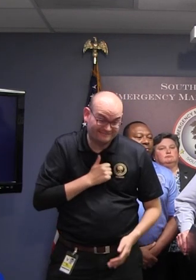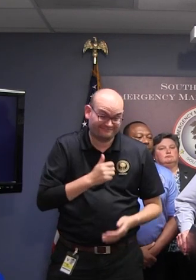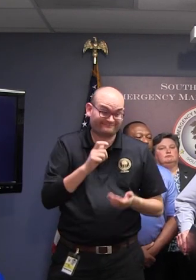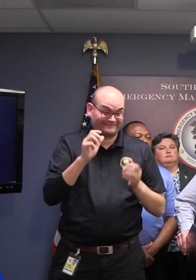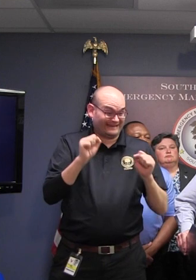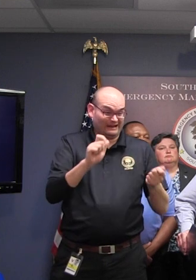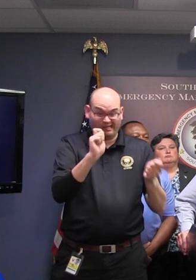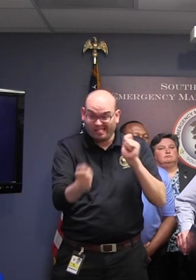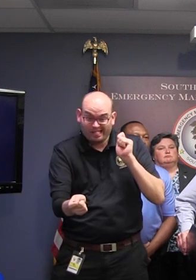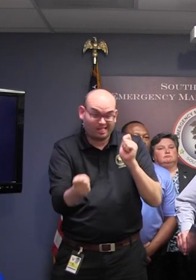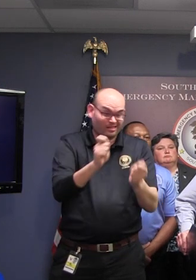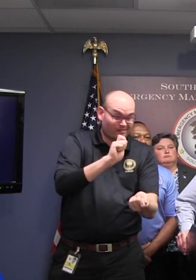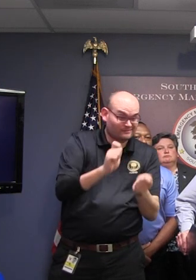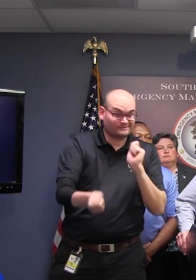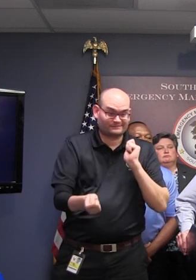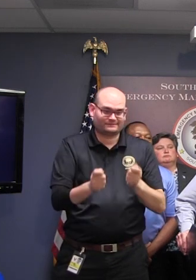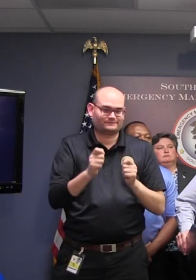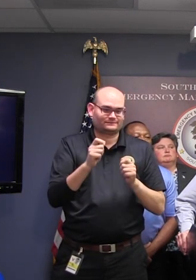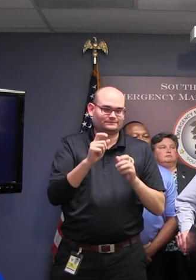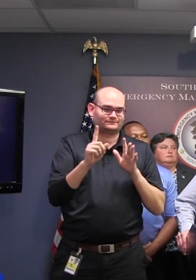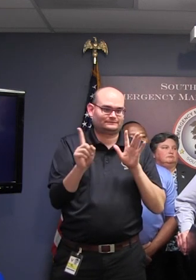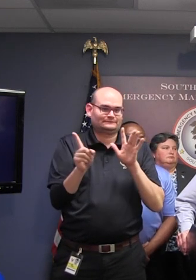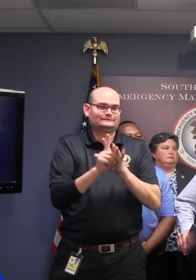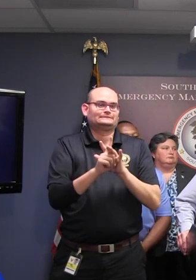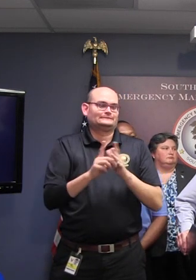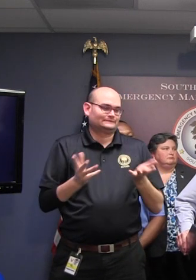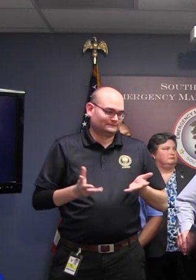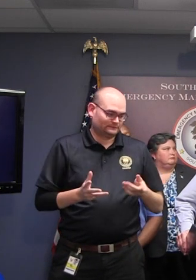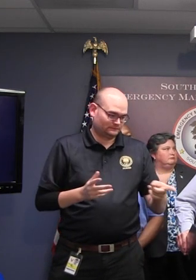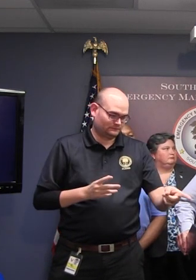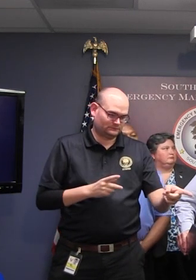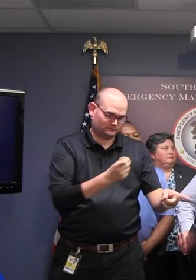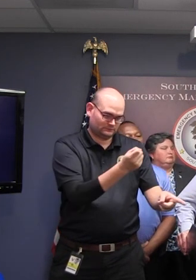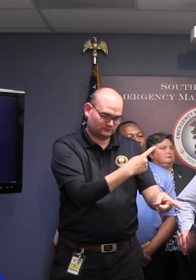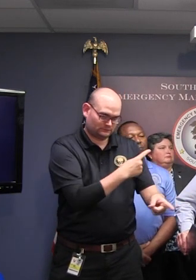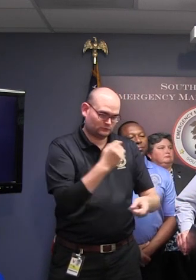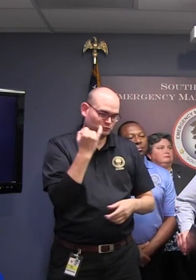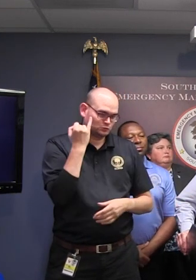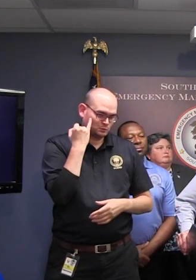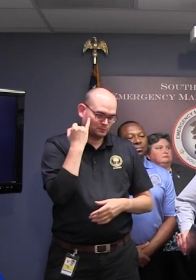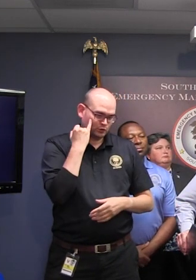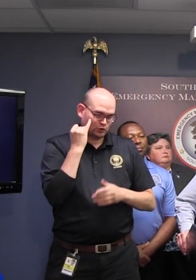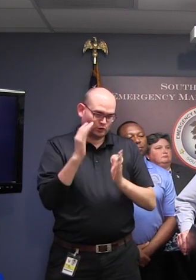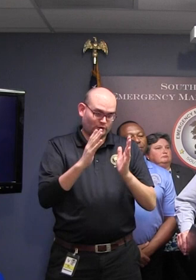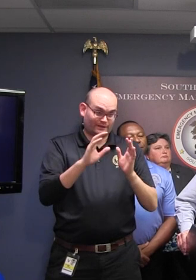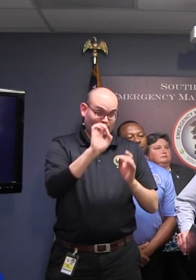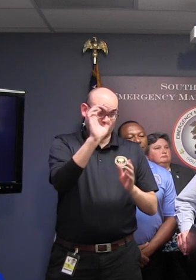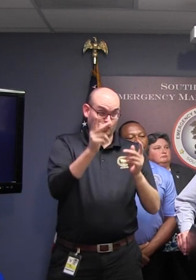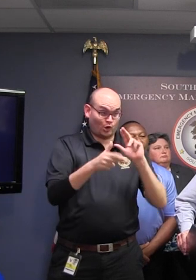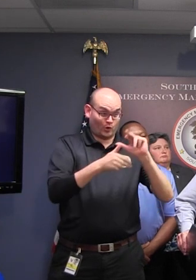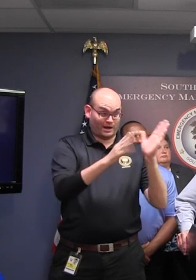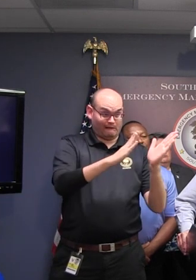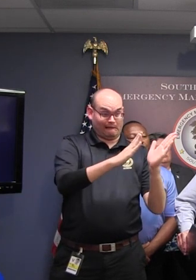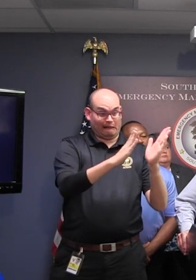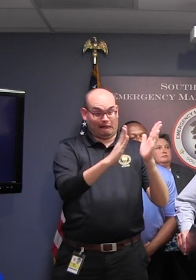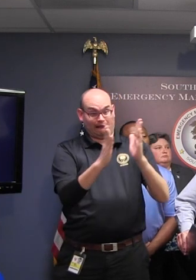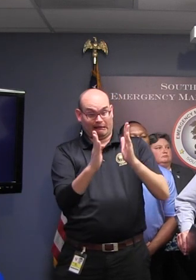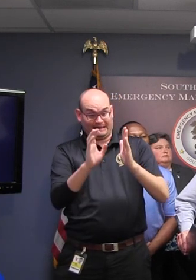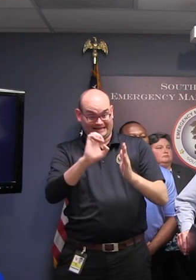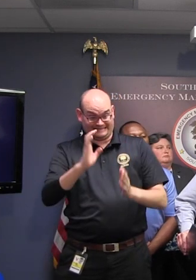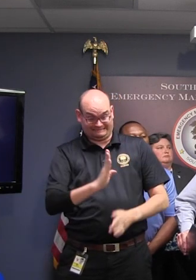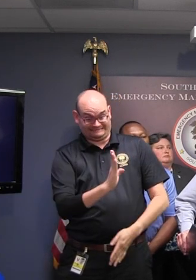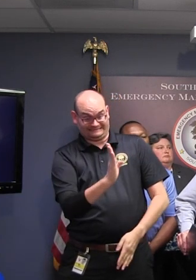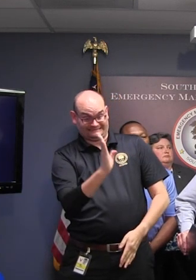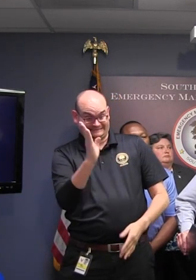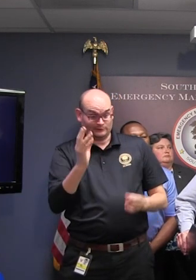we'll be back here. So if there's another shift, say, the next update, is it possible that more evacuations could